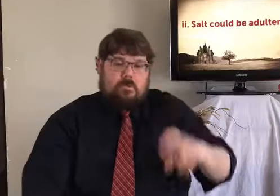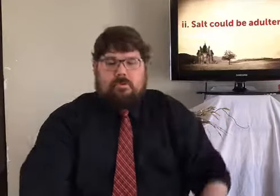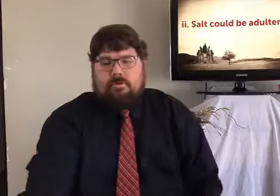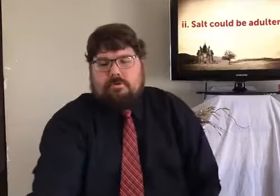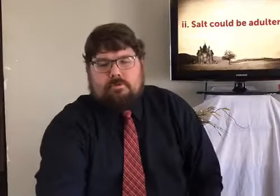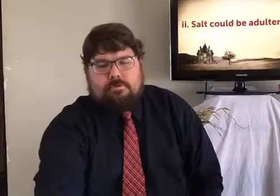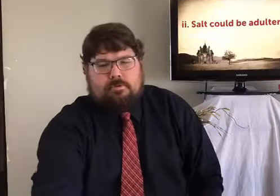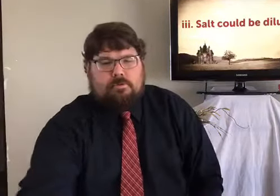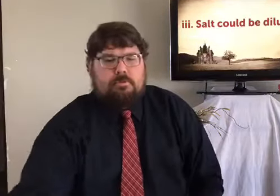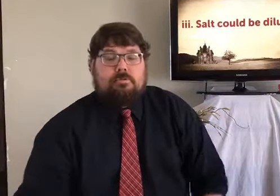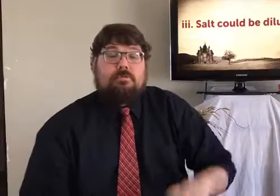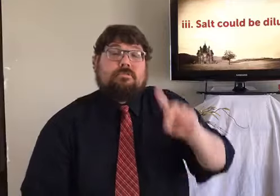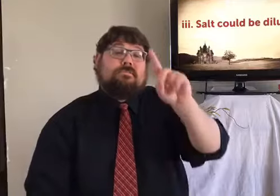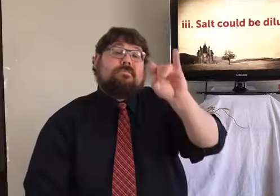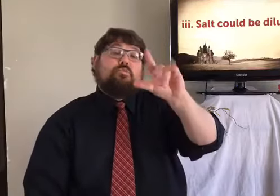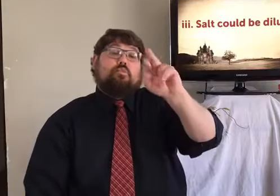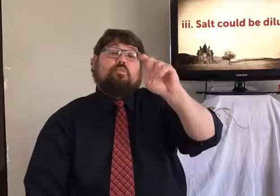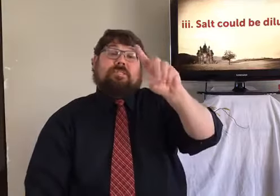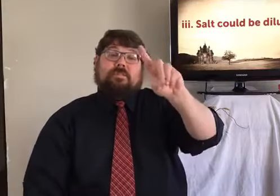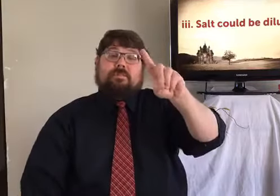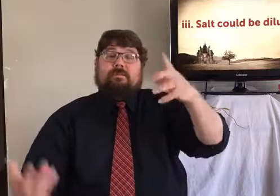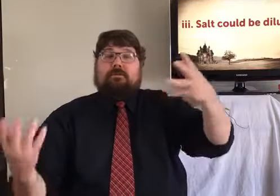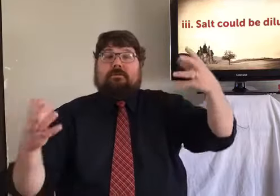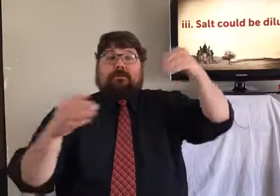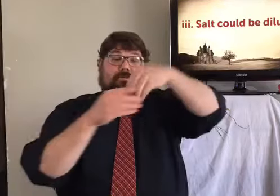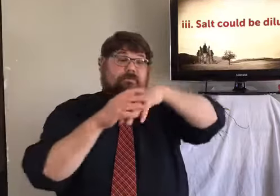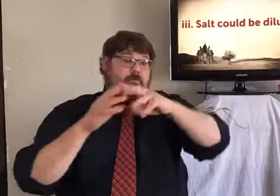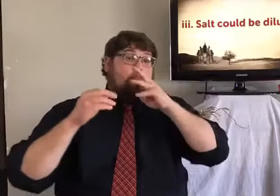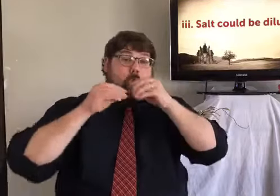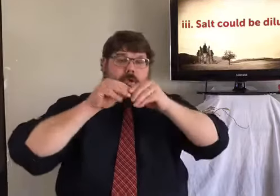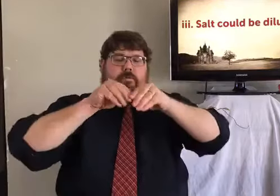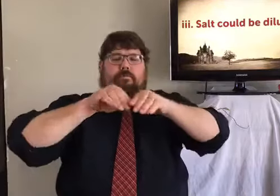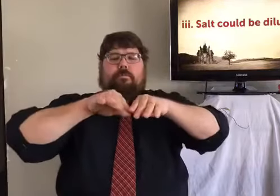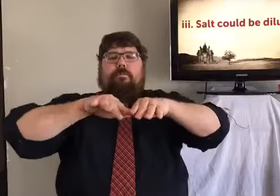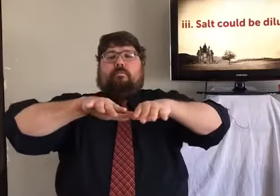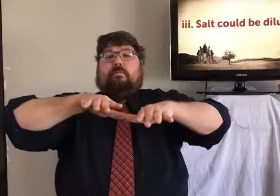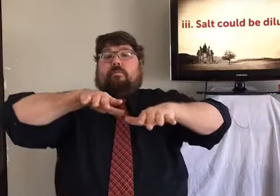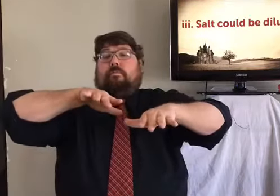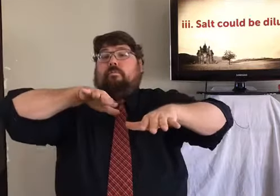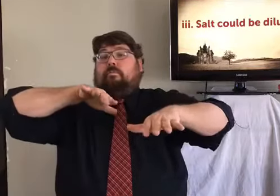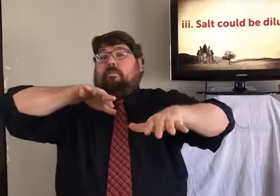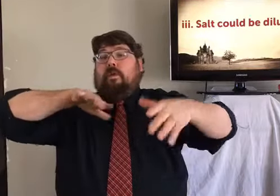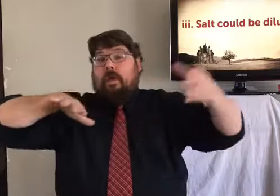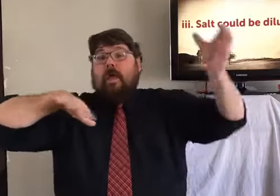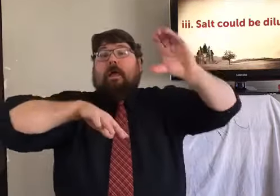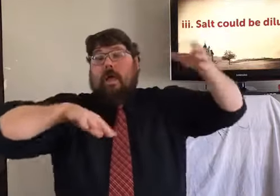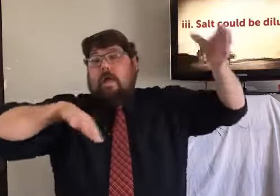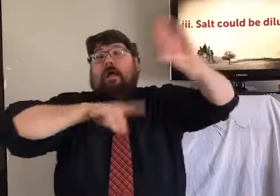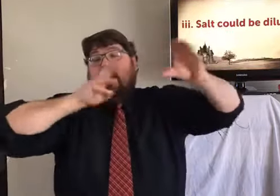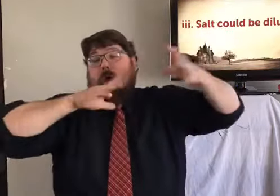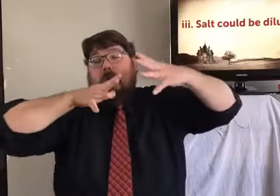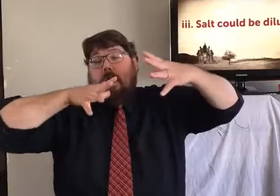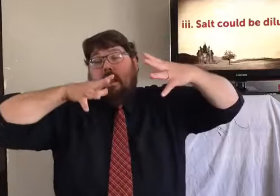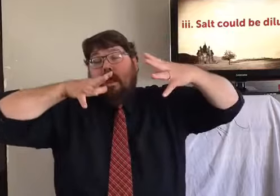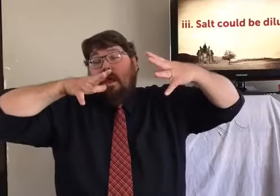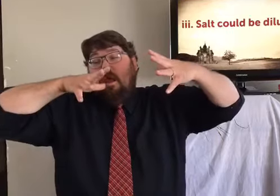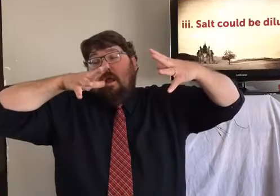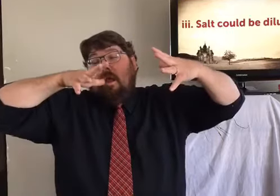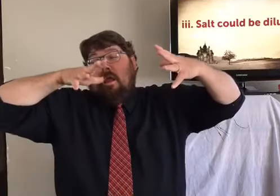Lose the saltiness. Or it could become diluted. You know, if you put it in too much water and